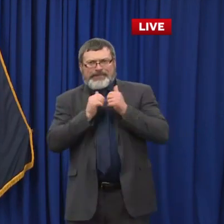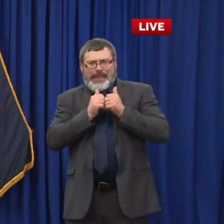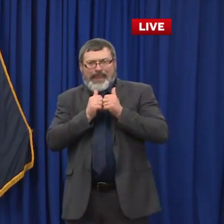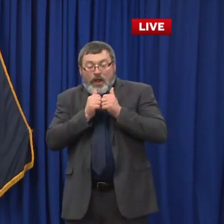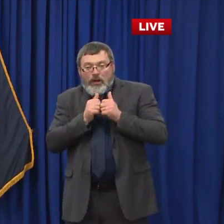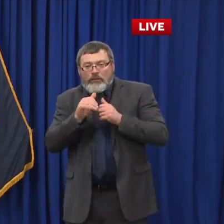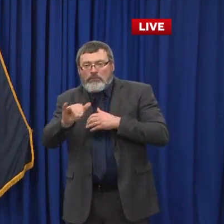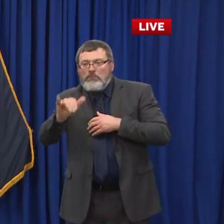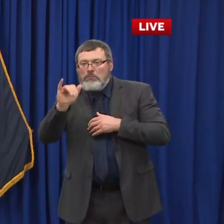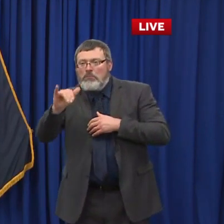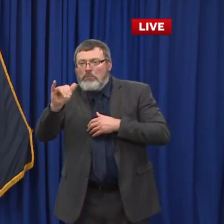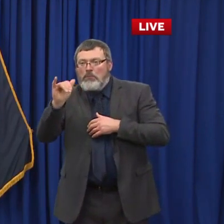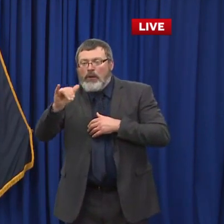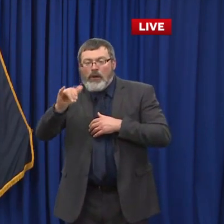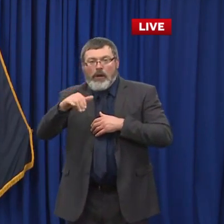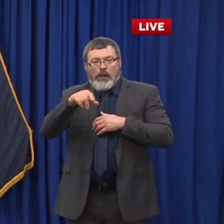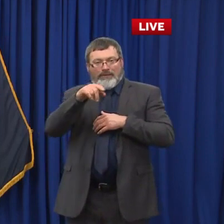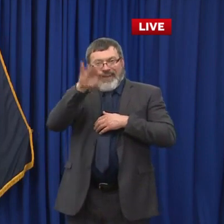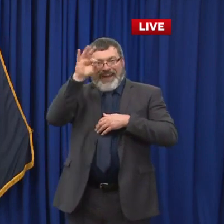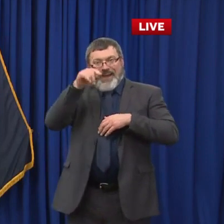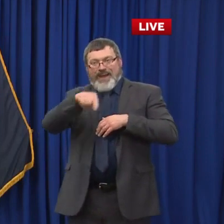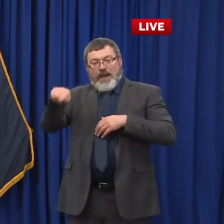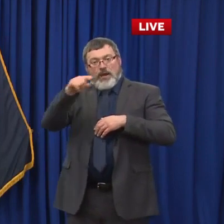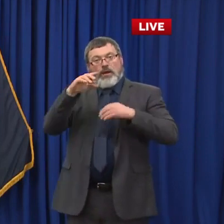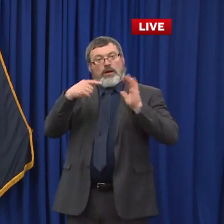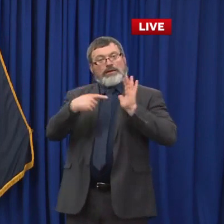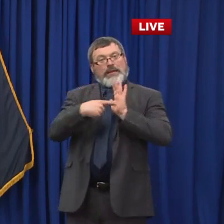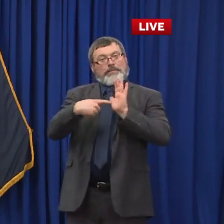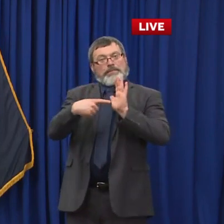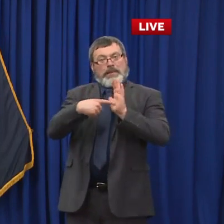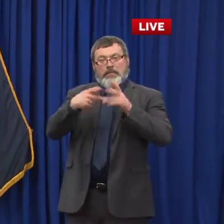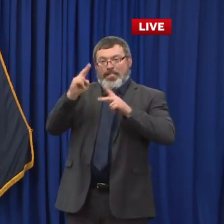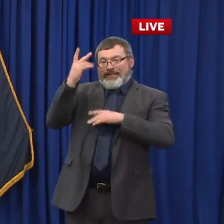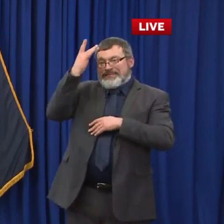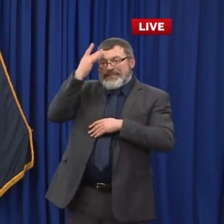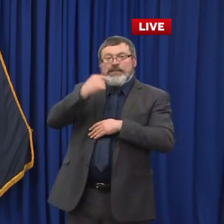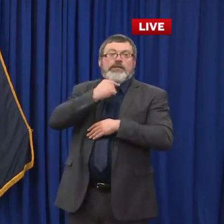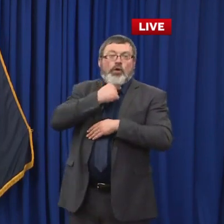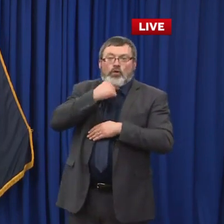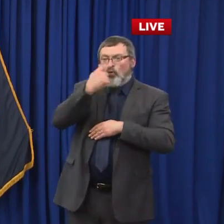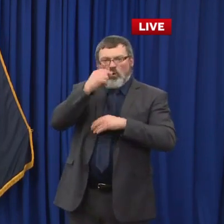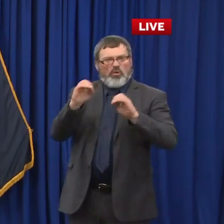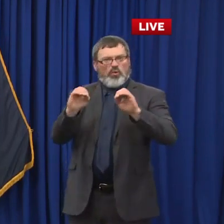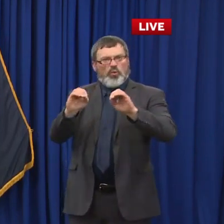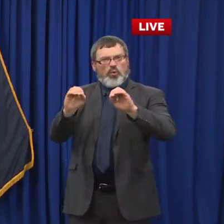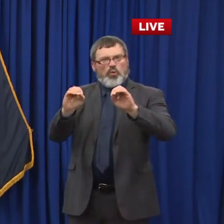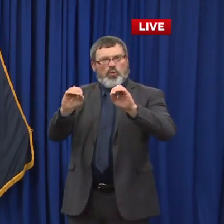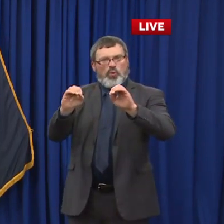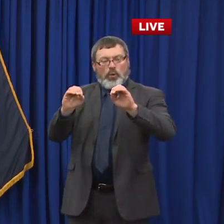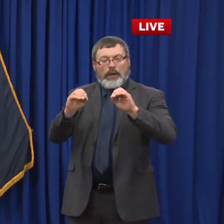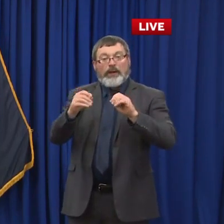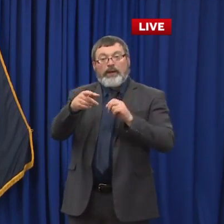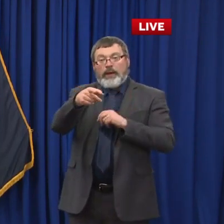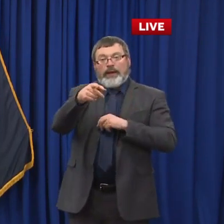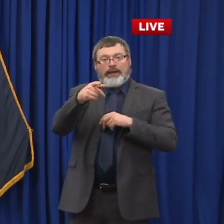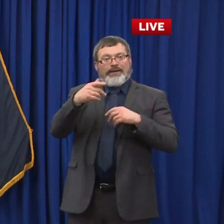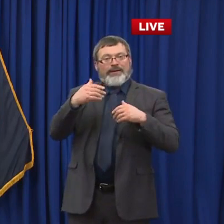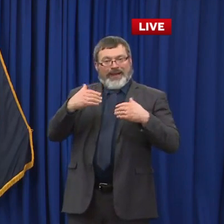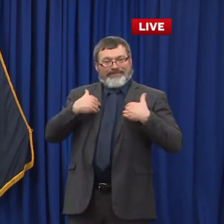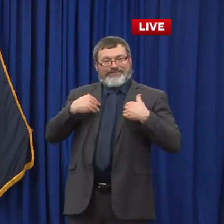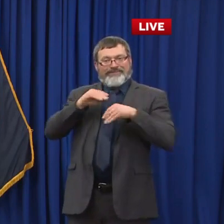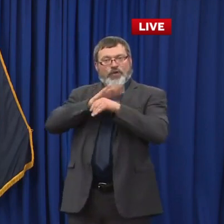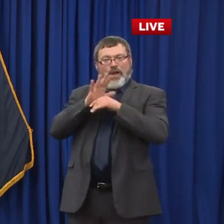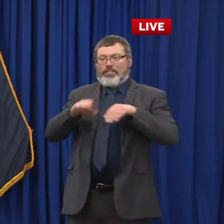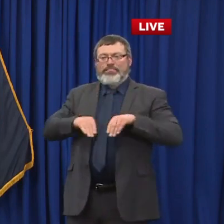public place, maybe you're in a store and you can't maintain social distancing in any way with other folks that aren't from your immediate family.